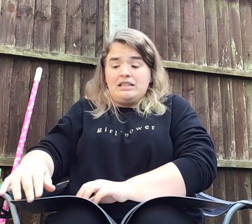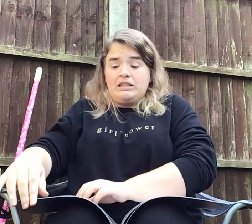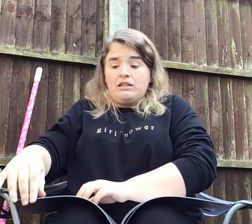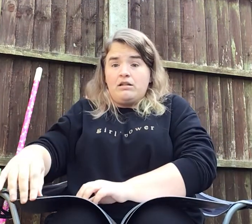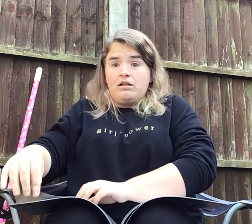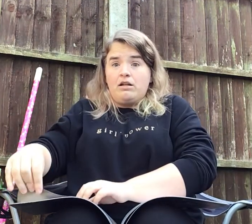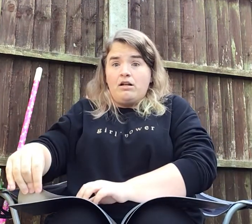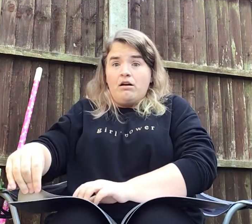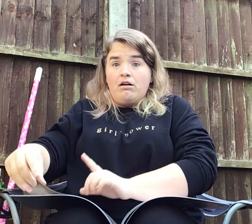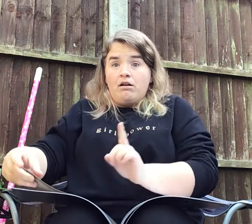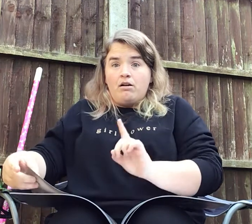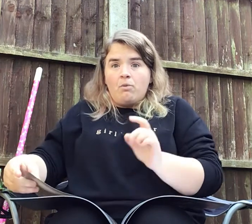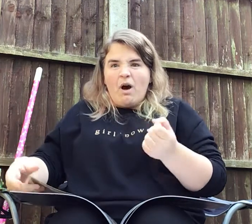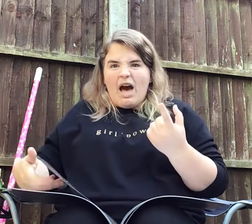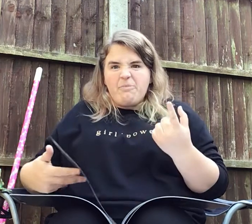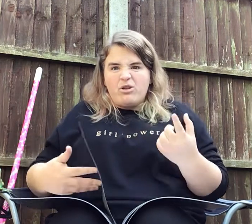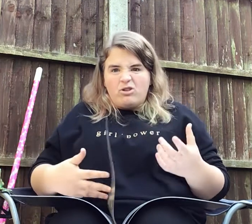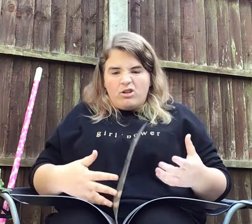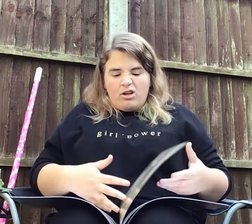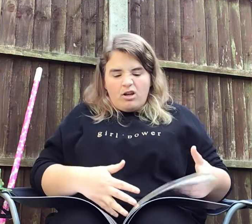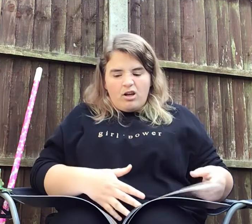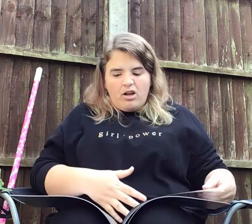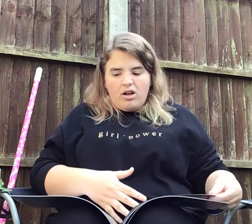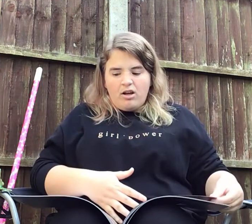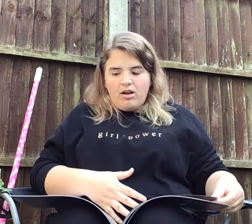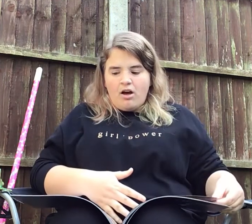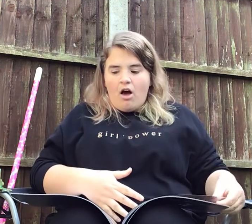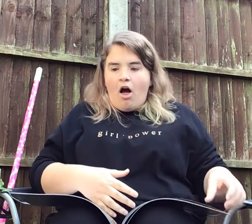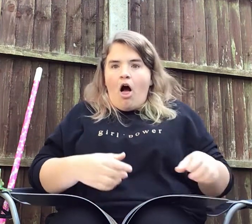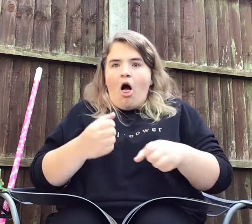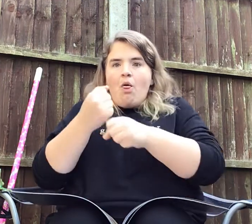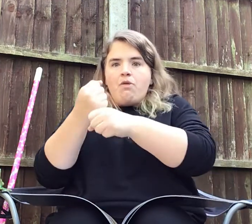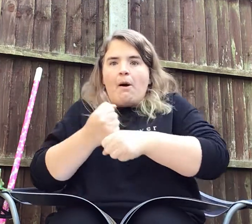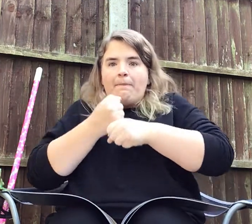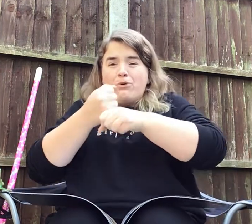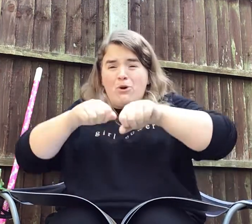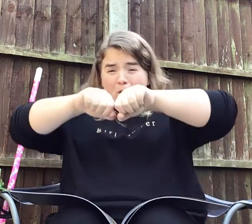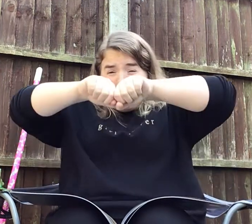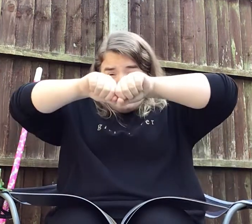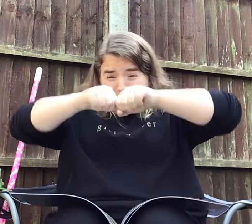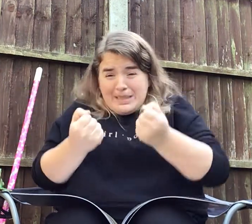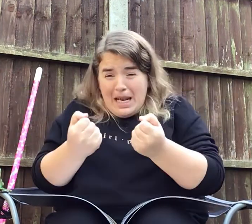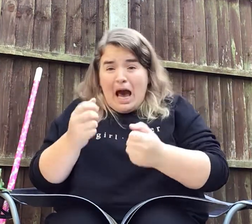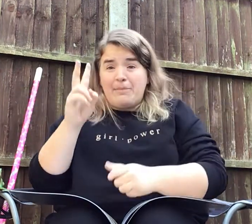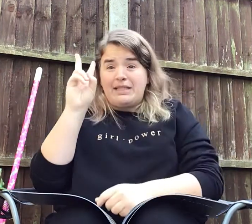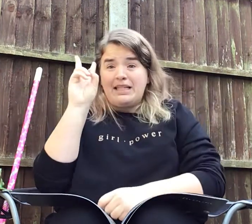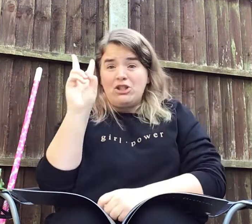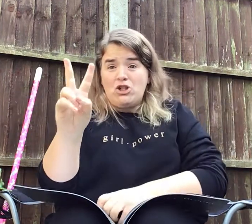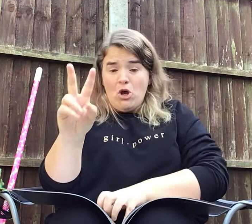And what happened? The broom snapped in two.